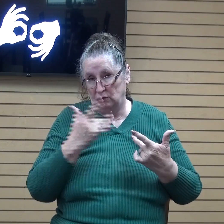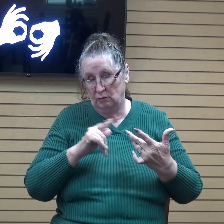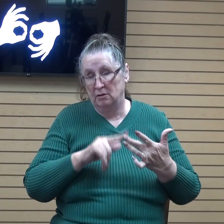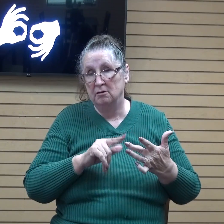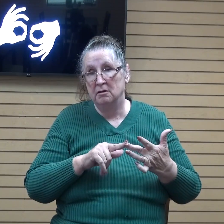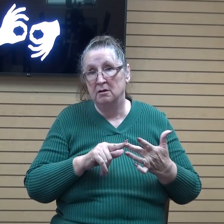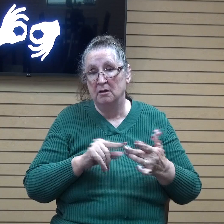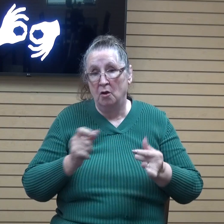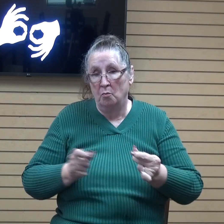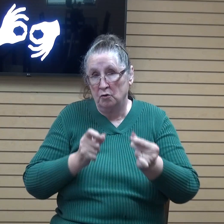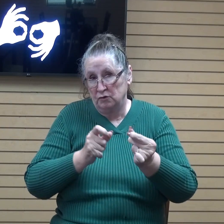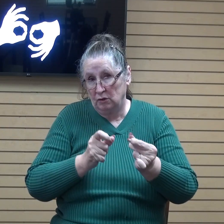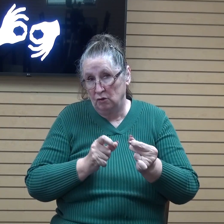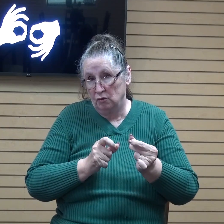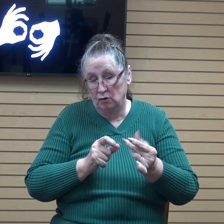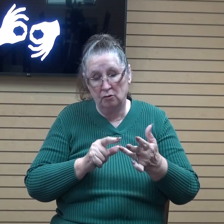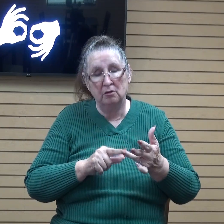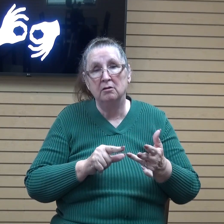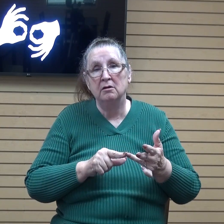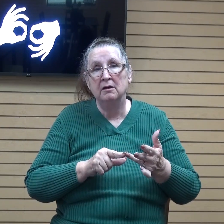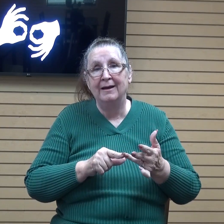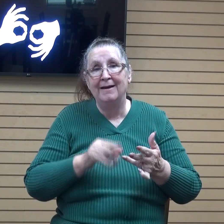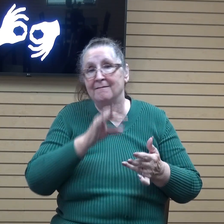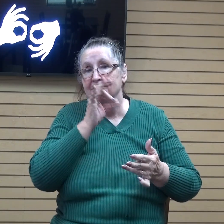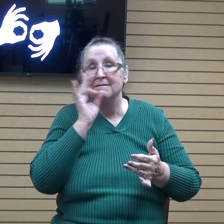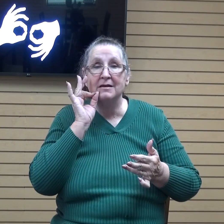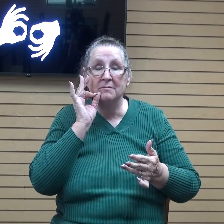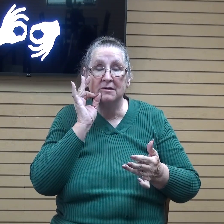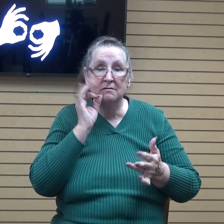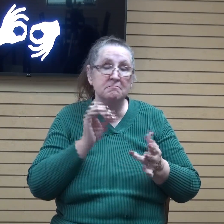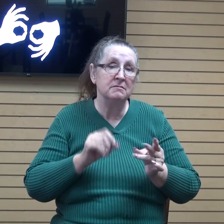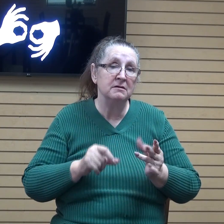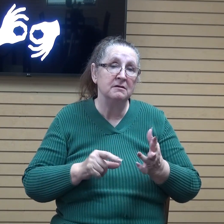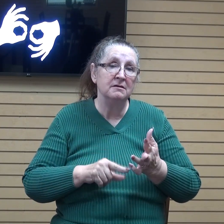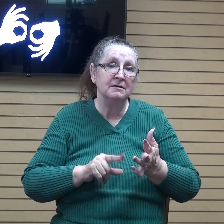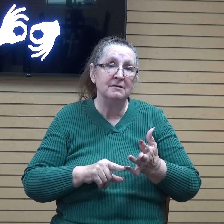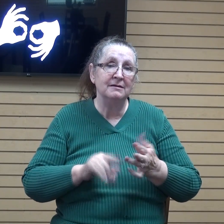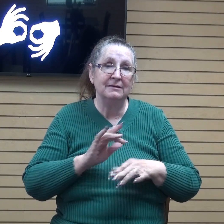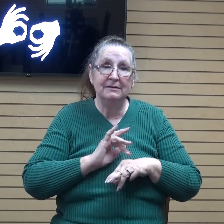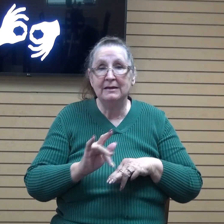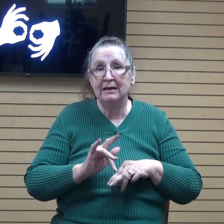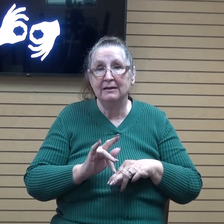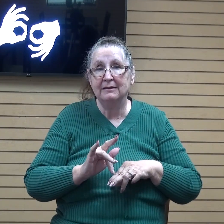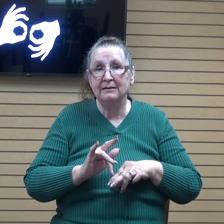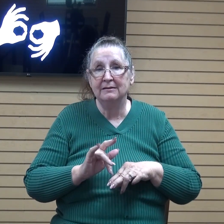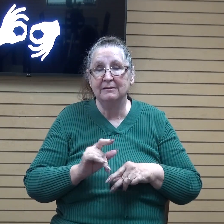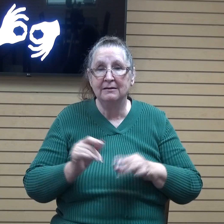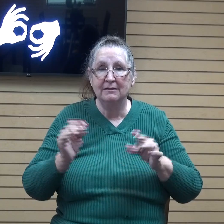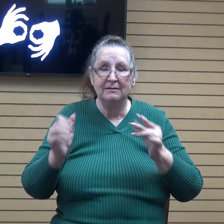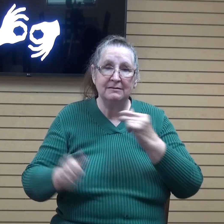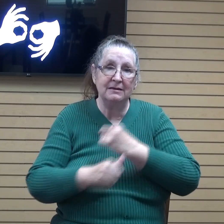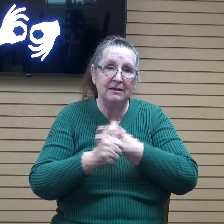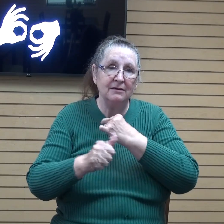persecution or famine or nakedness or peril or sword